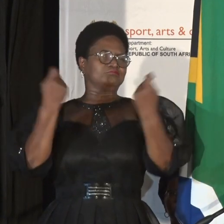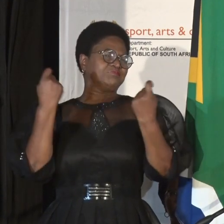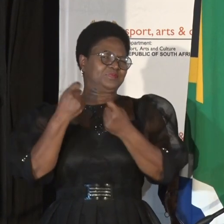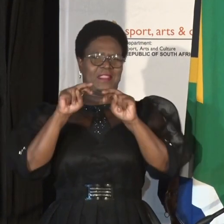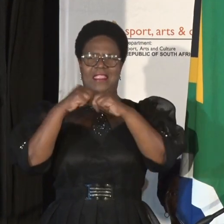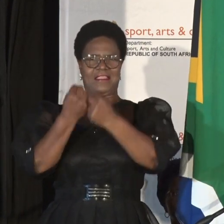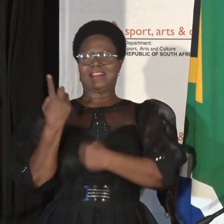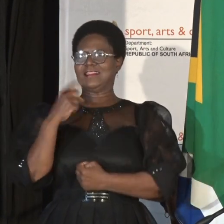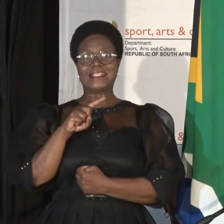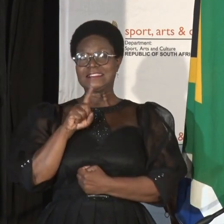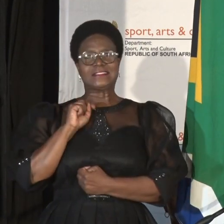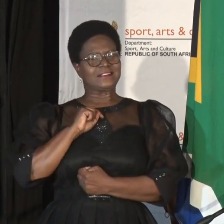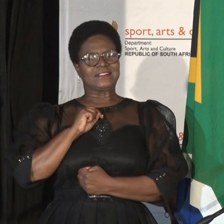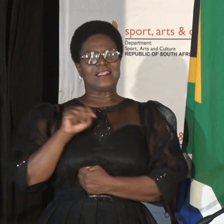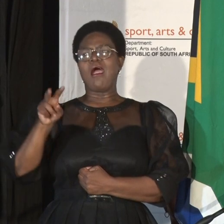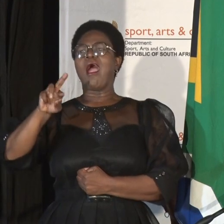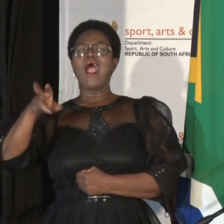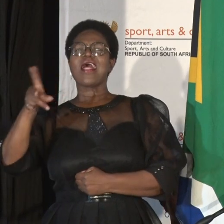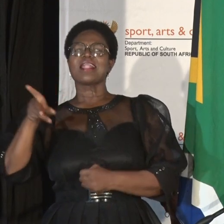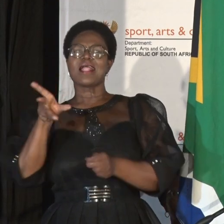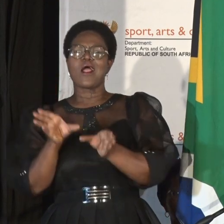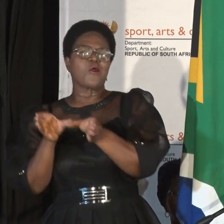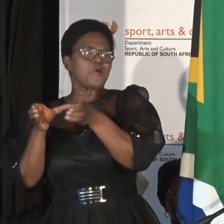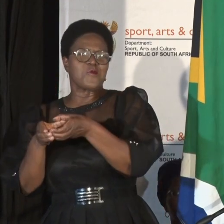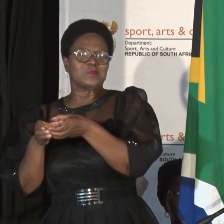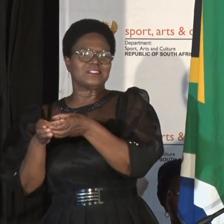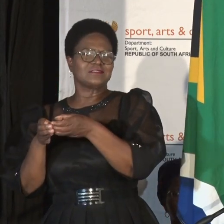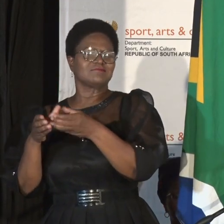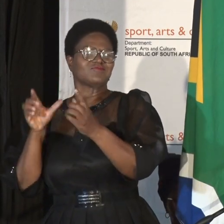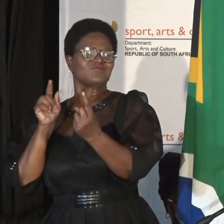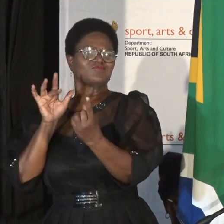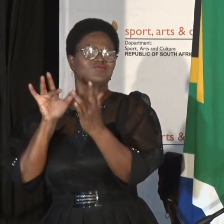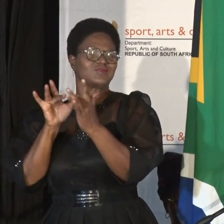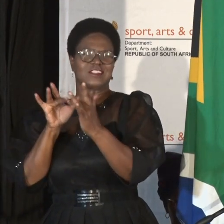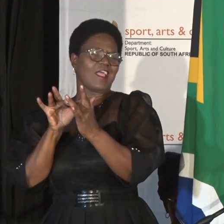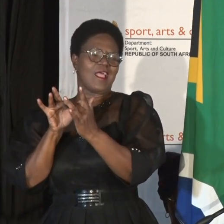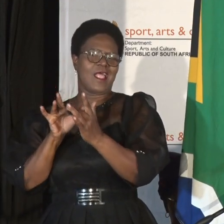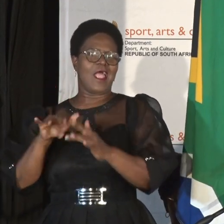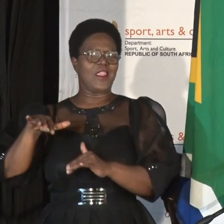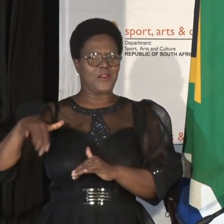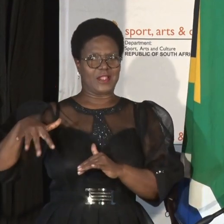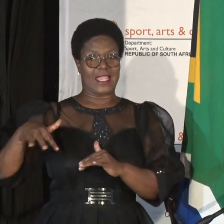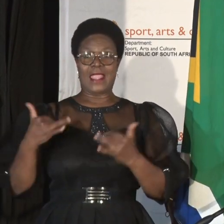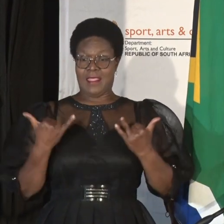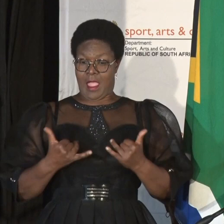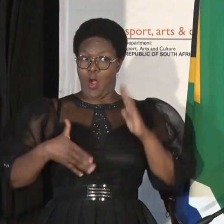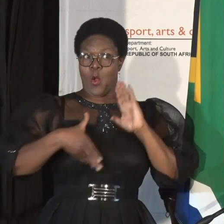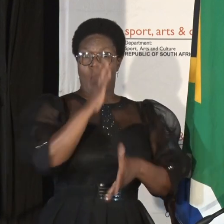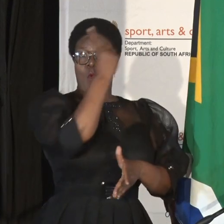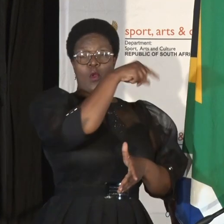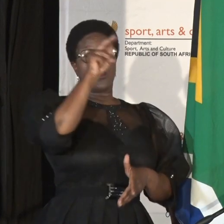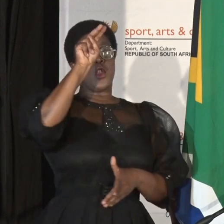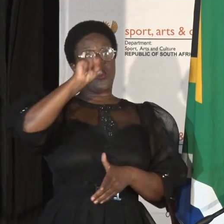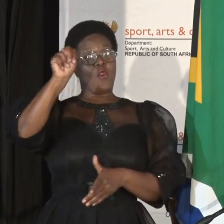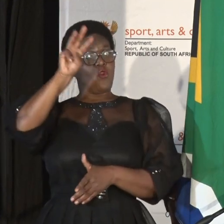we have not reached out to other national groups. And therefore, as we proceed to in the